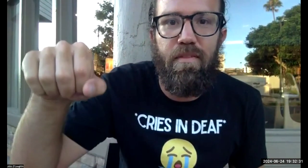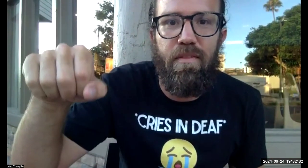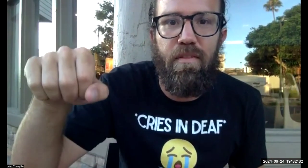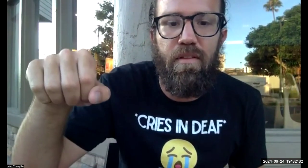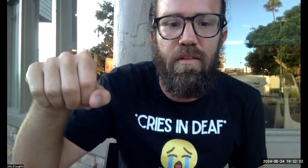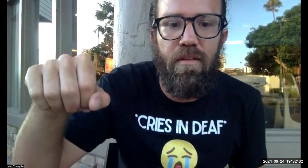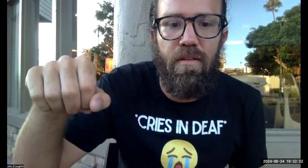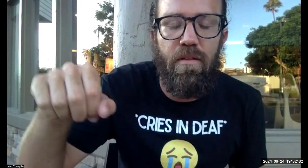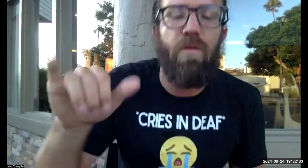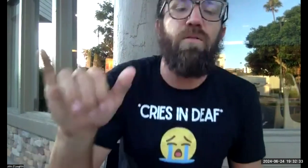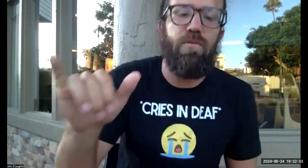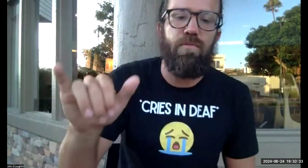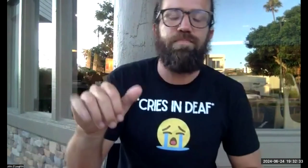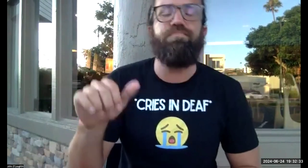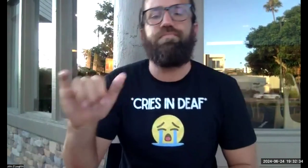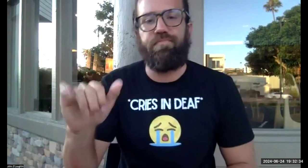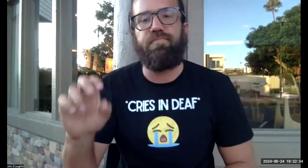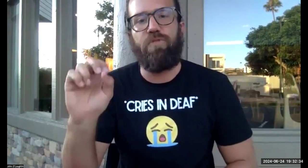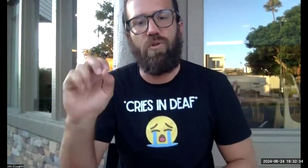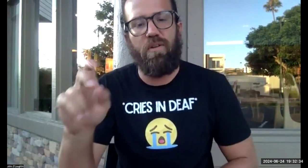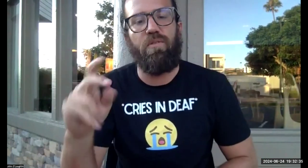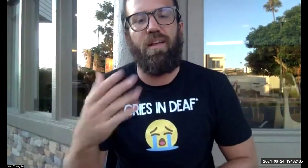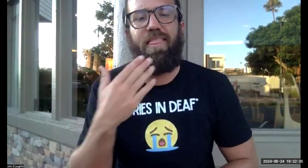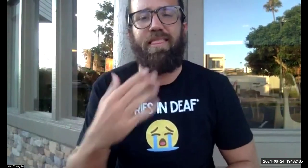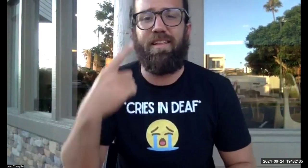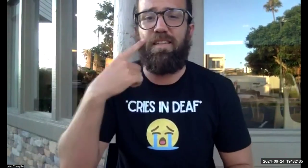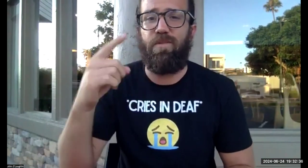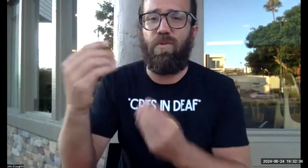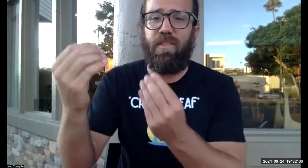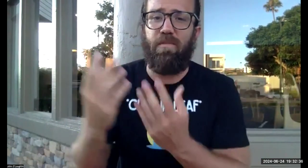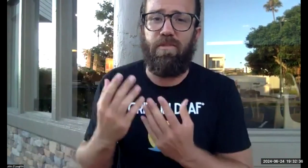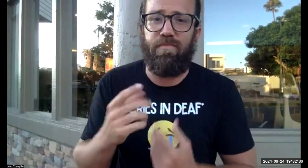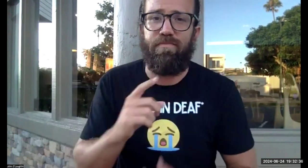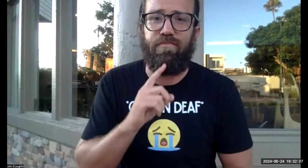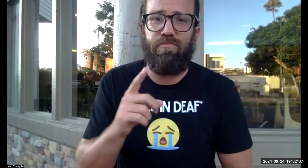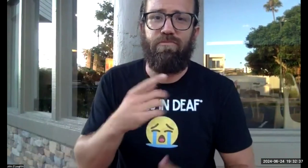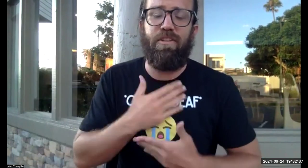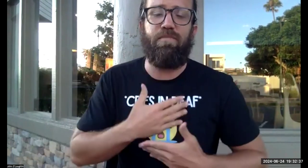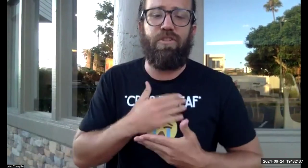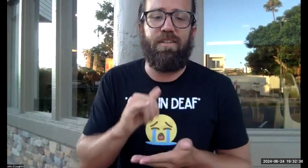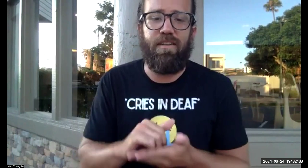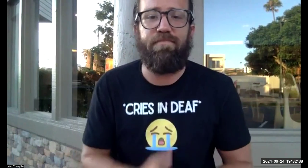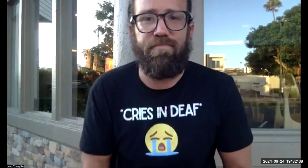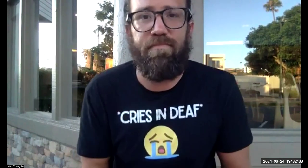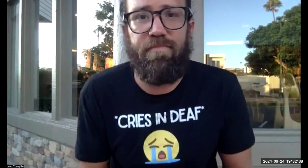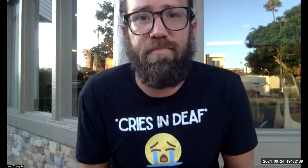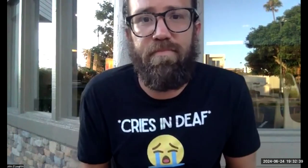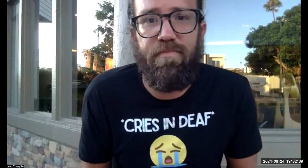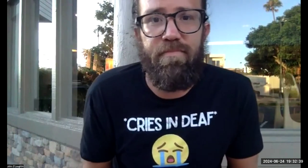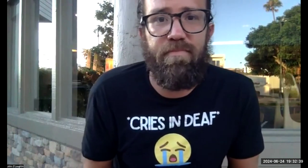Yeah, the other student who mentioned that, Anita. Oh, okay. Thanks for letting me know that. I really appreciate